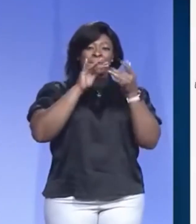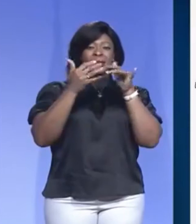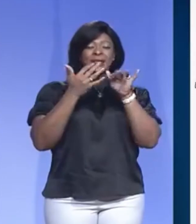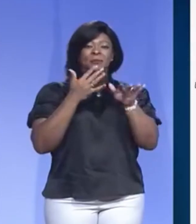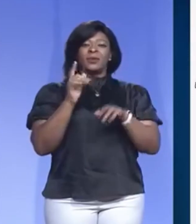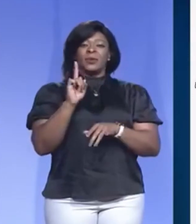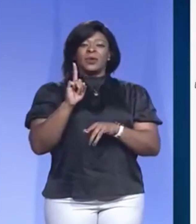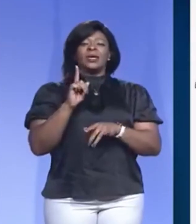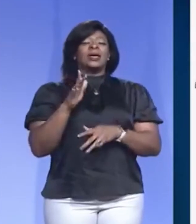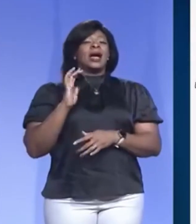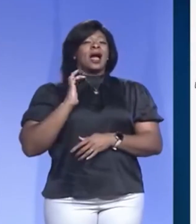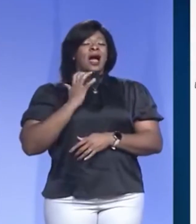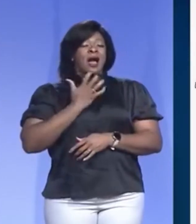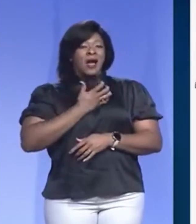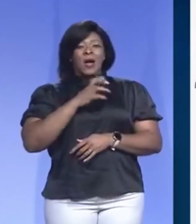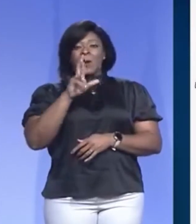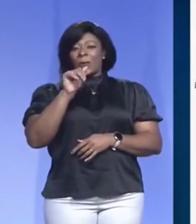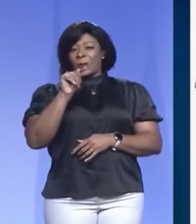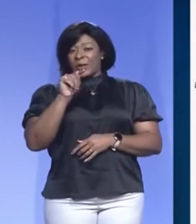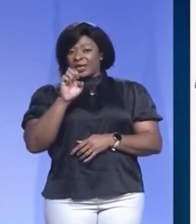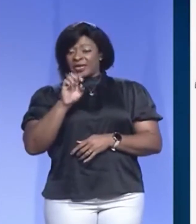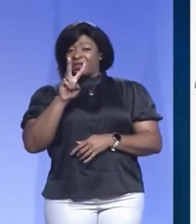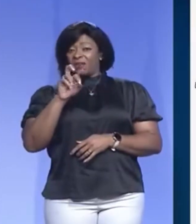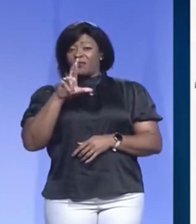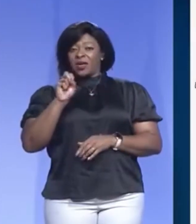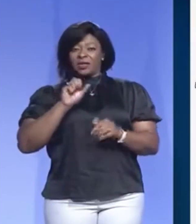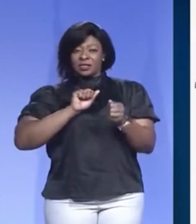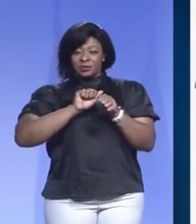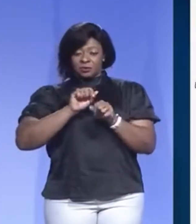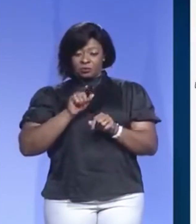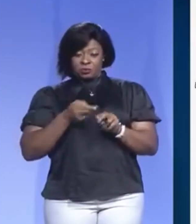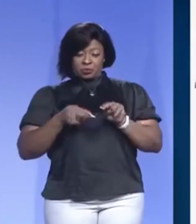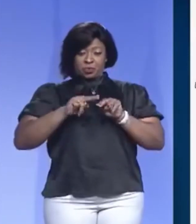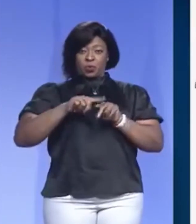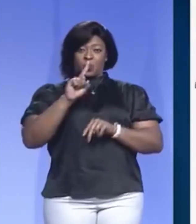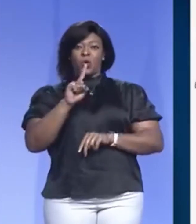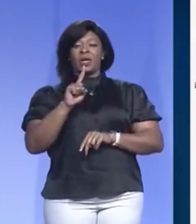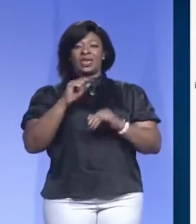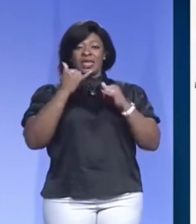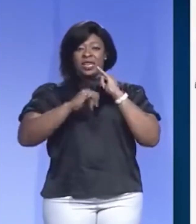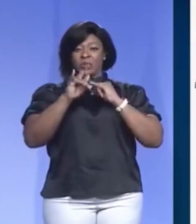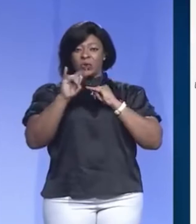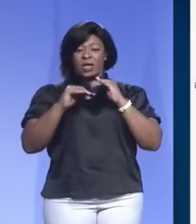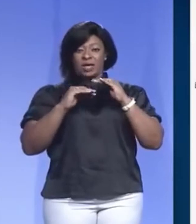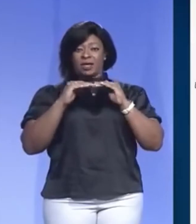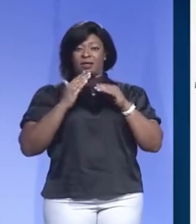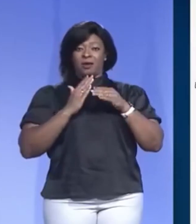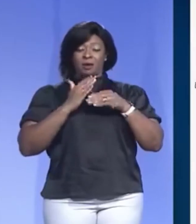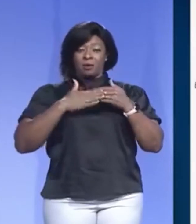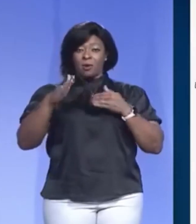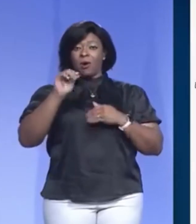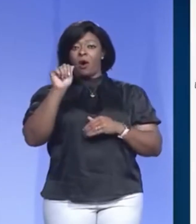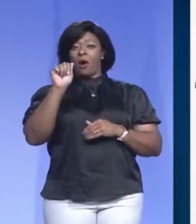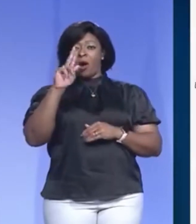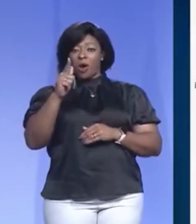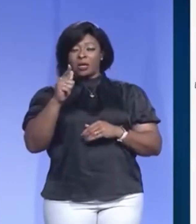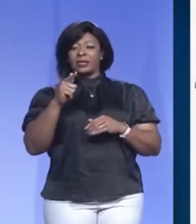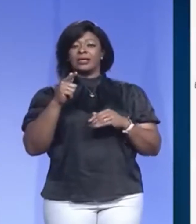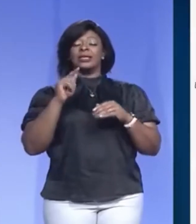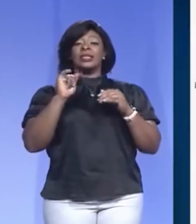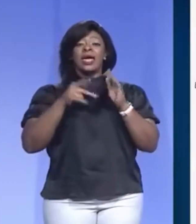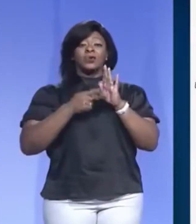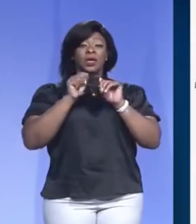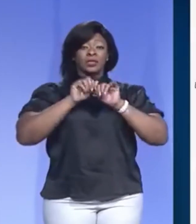or reproductive rate of the virus was above one and then at the end of july and throughout all of august we were able to push the